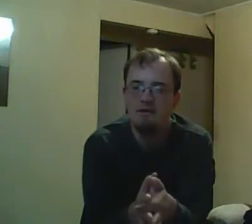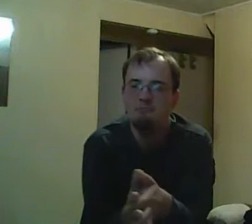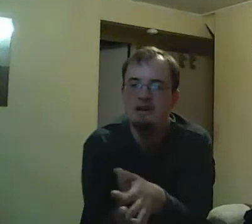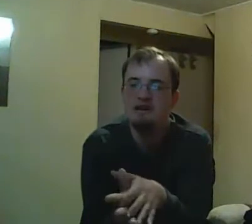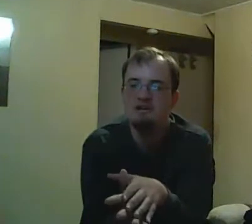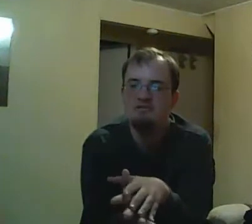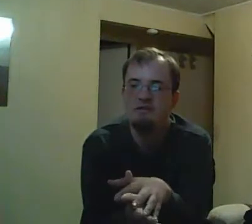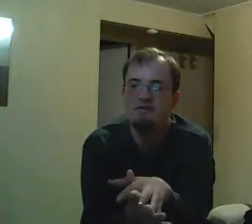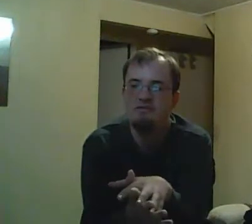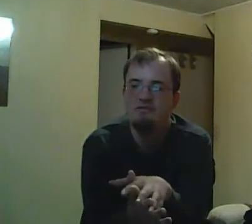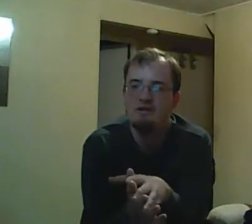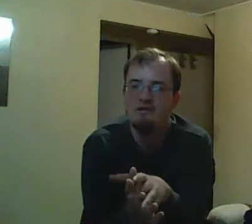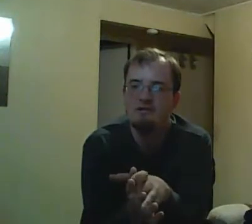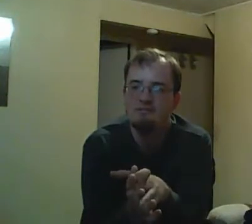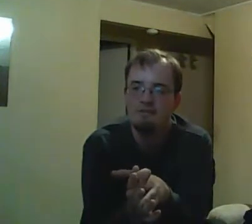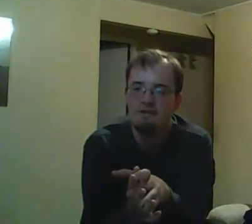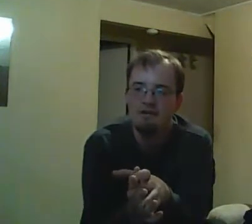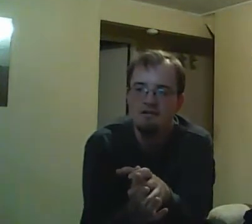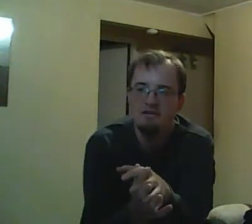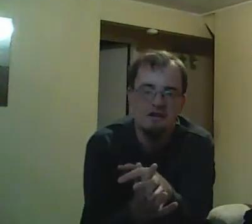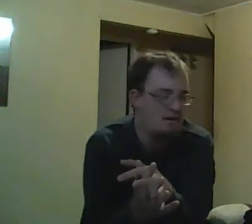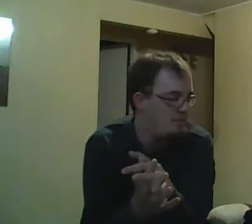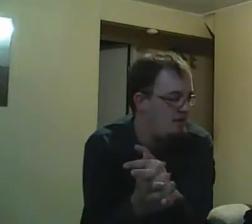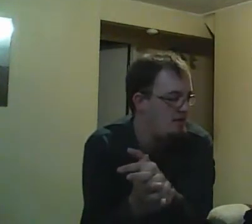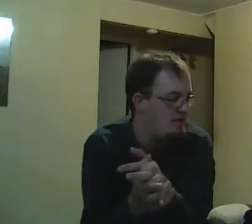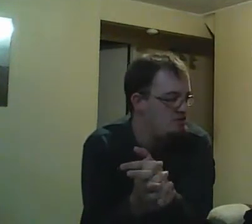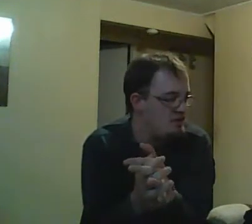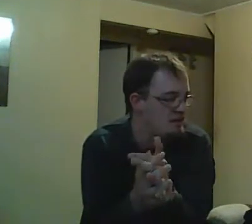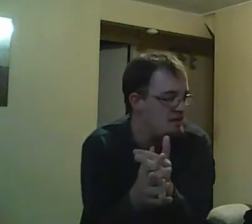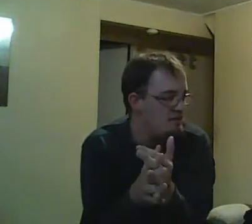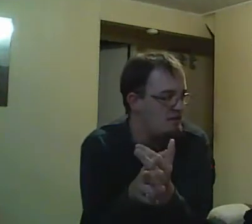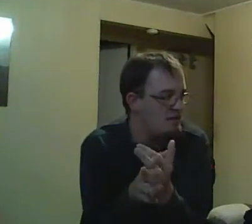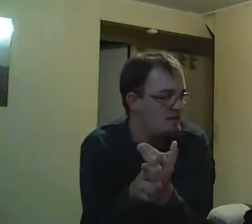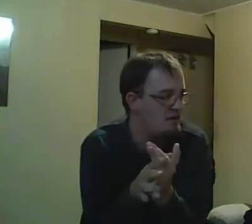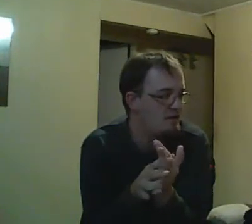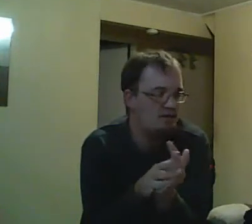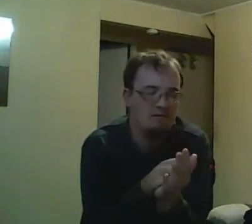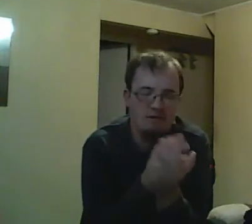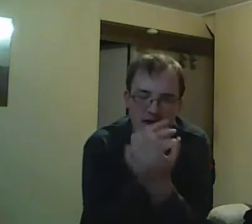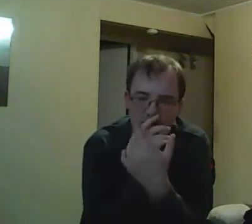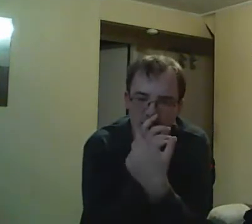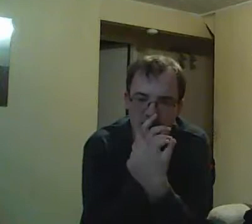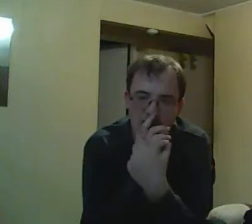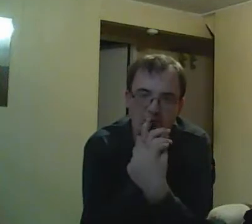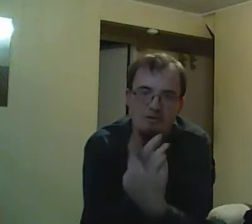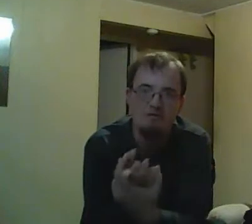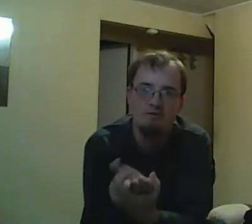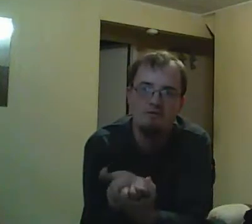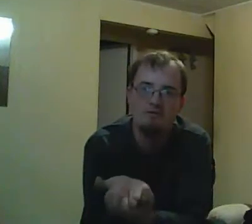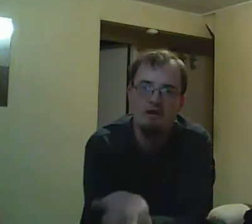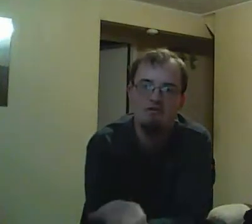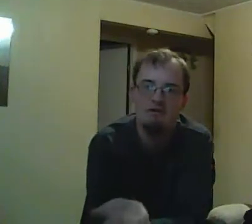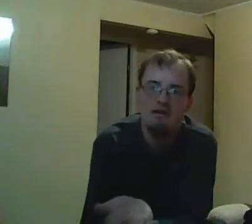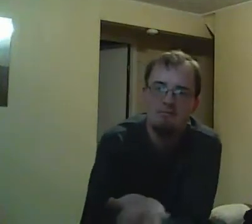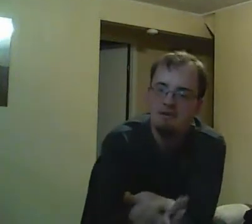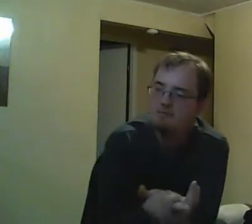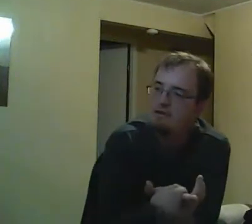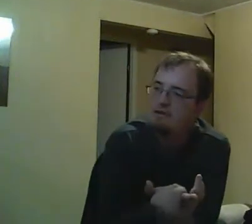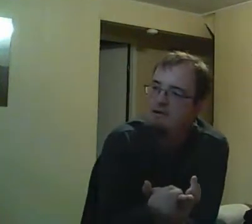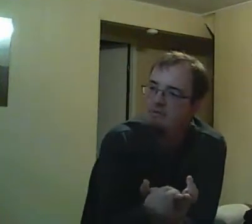Radich then talks to Rick saying that he felt bad for what happened to Rick. You can go home. Rick says, well, I